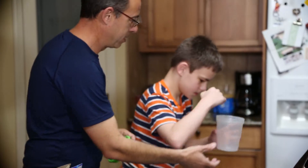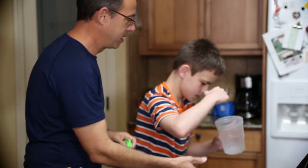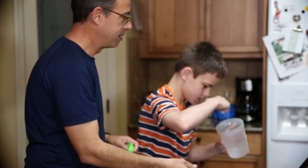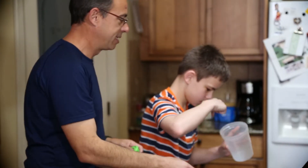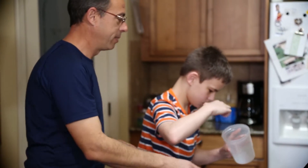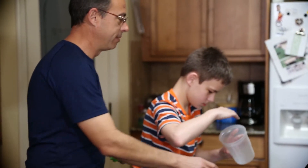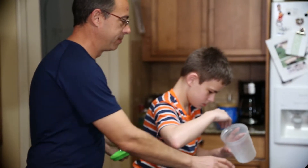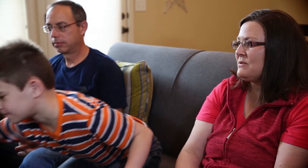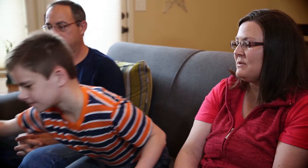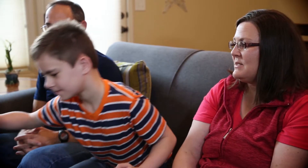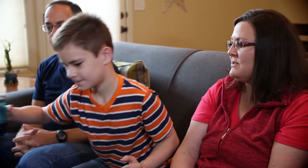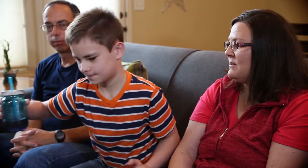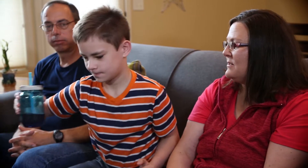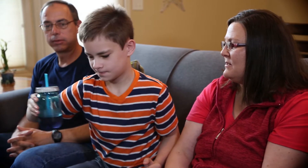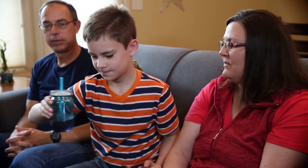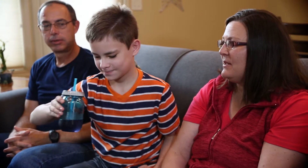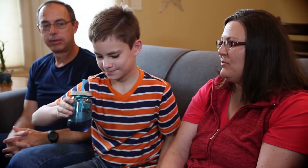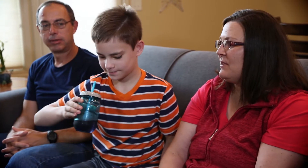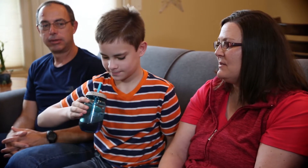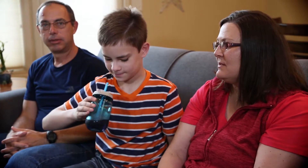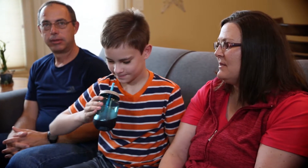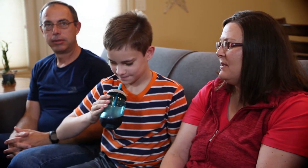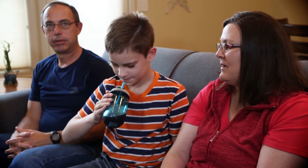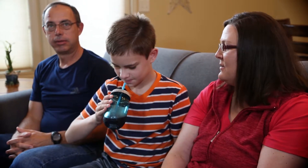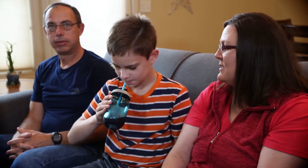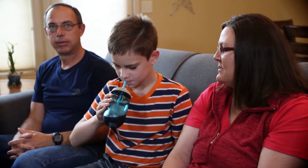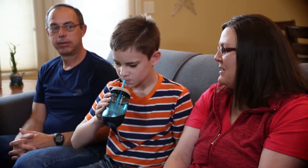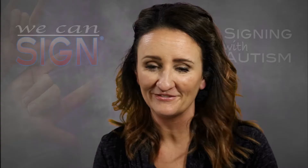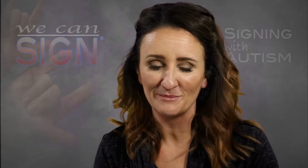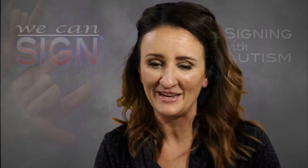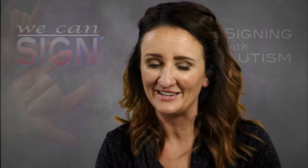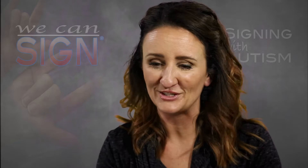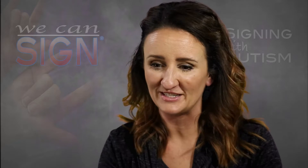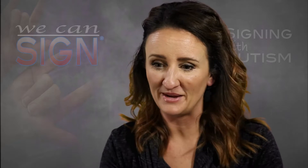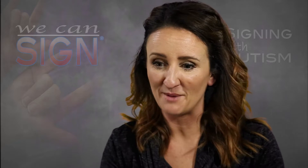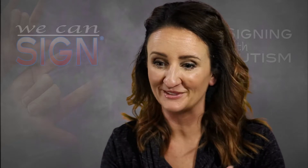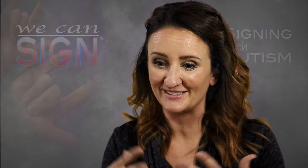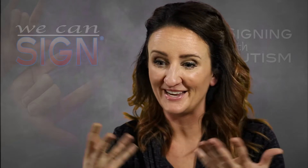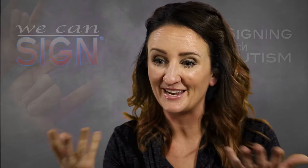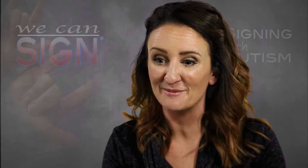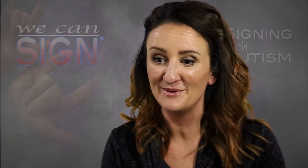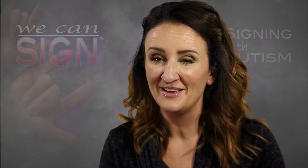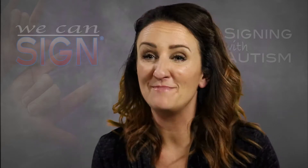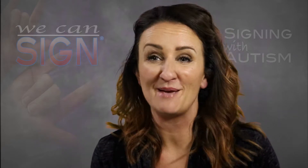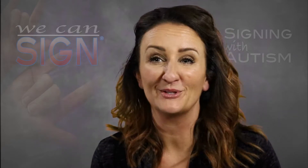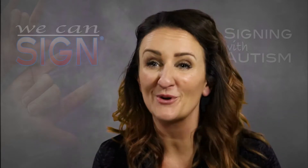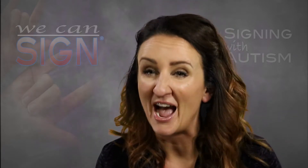His sense of humor has really started to develop with his learning sign. For me, just to be able to see him be able to crack